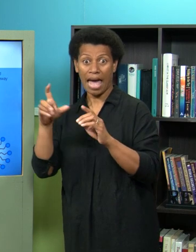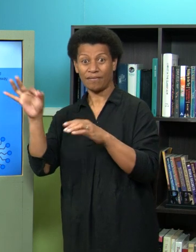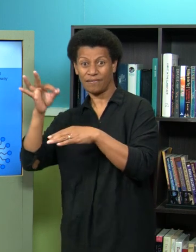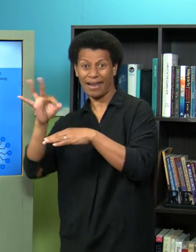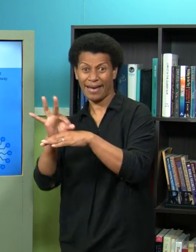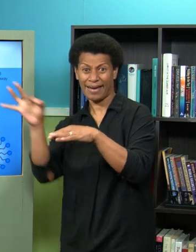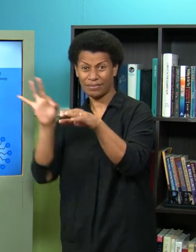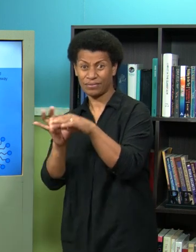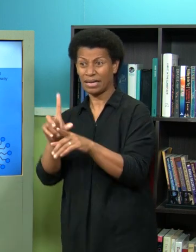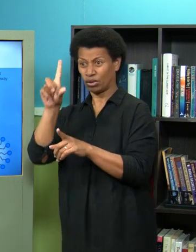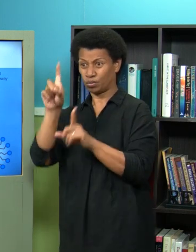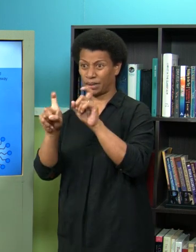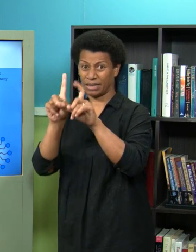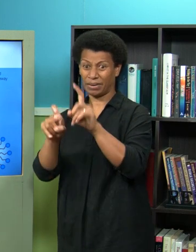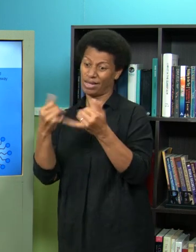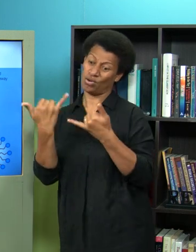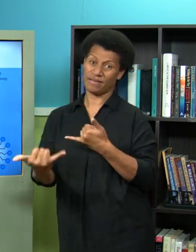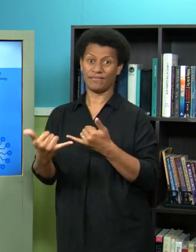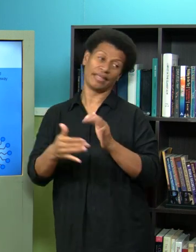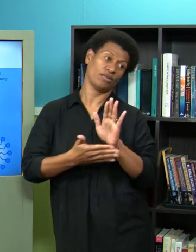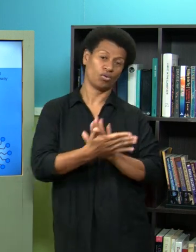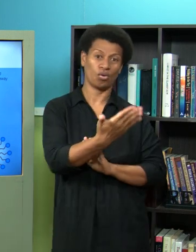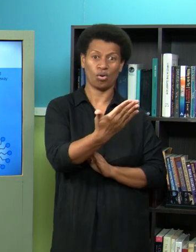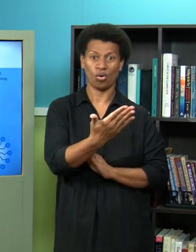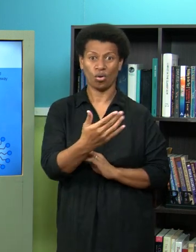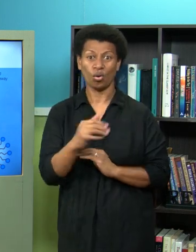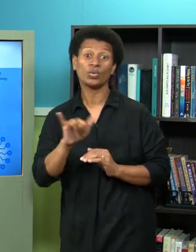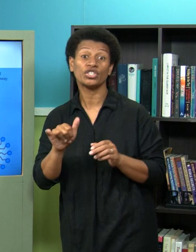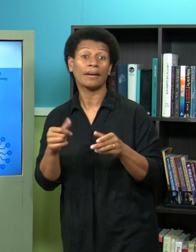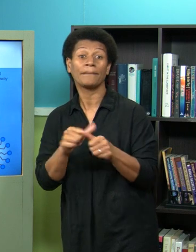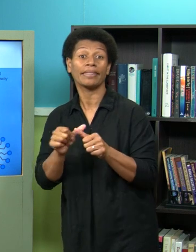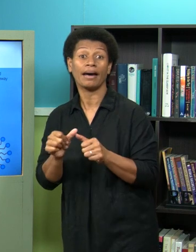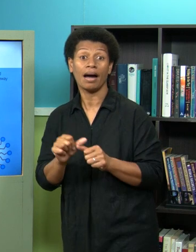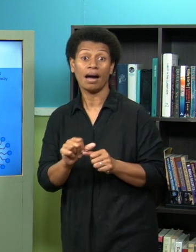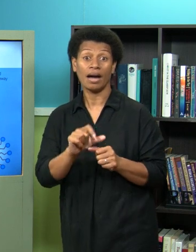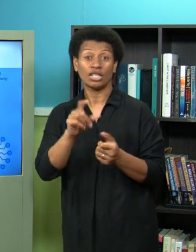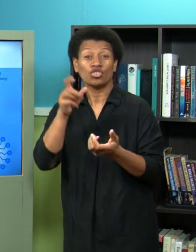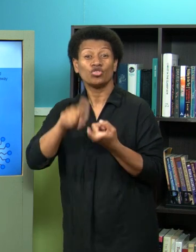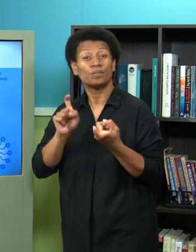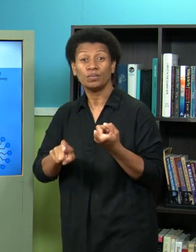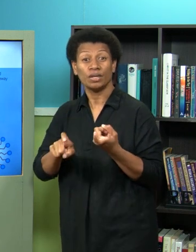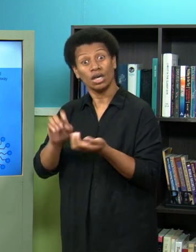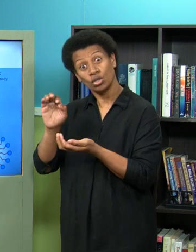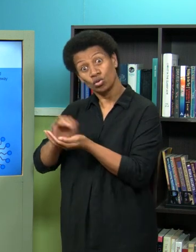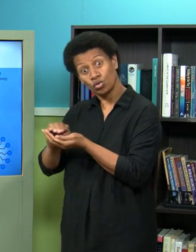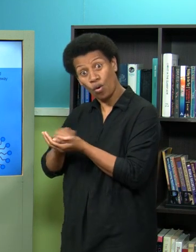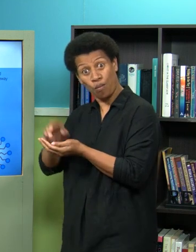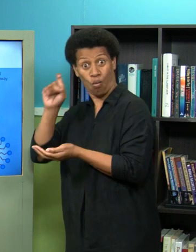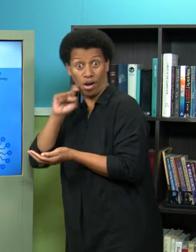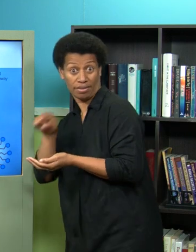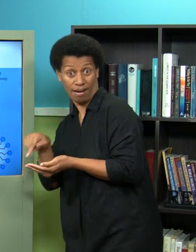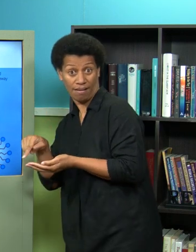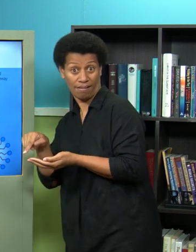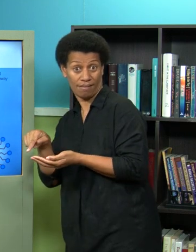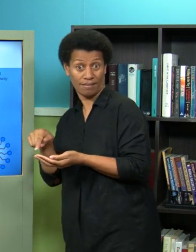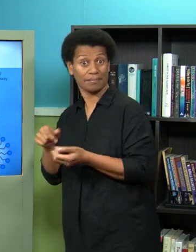just leaving the room the flies fall on the ground and it's still there so which would be better which is cheaper it's soap and water